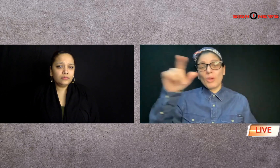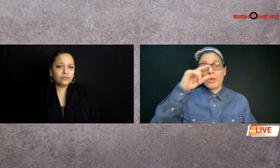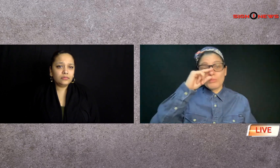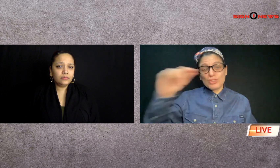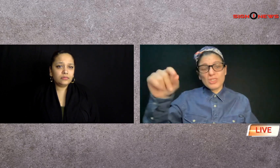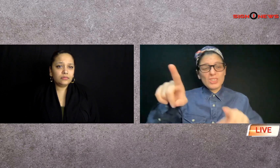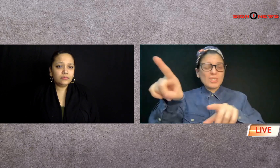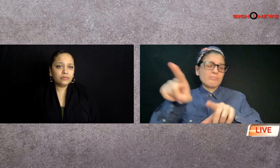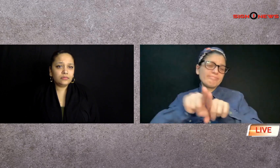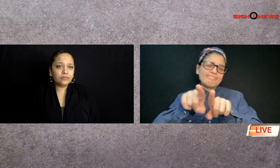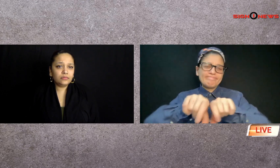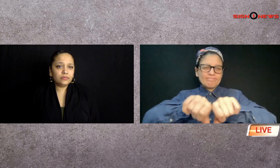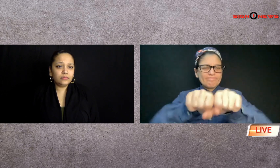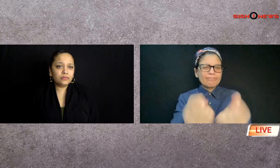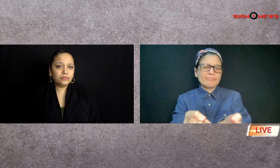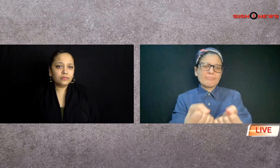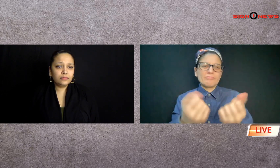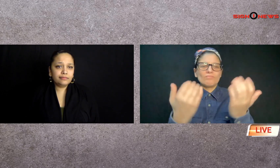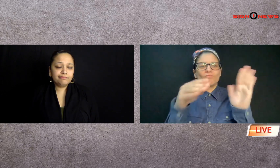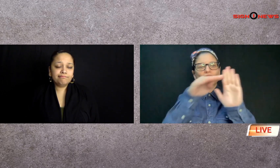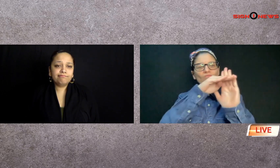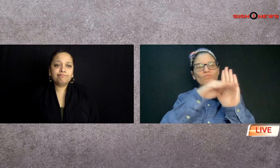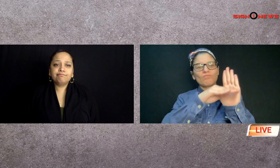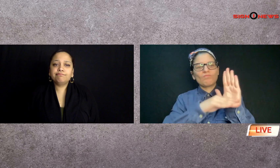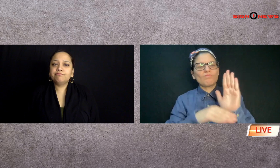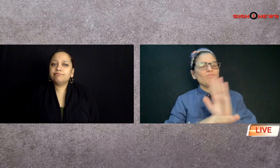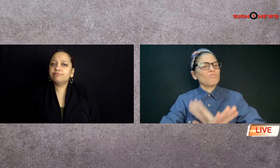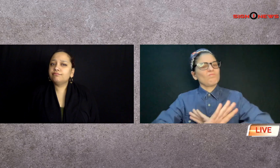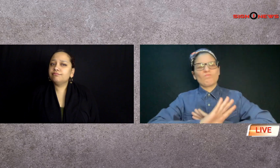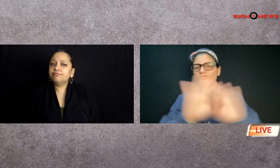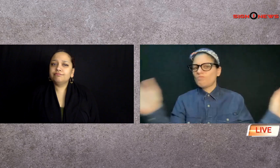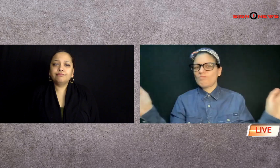and Europe decided that Putin had broke the rules